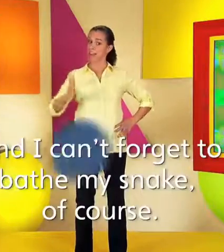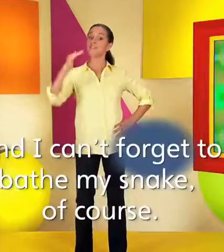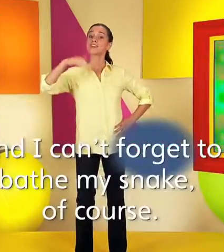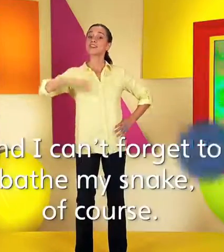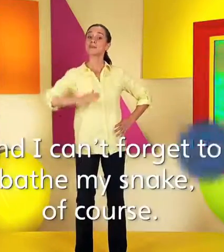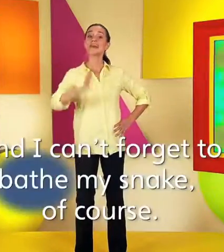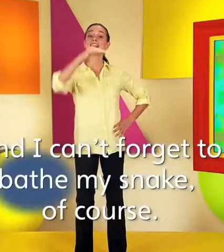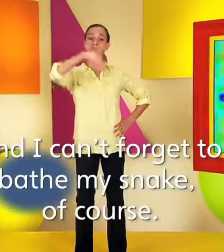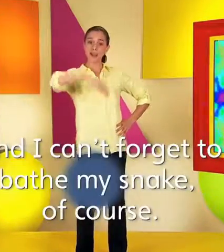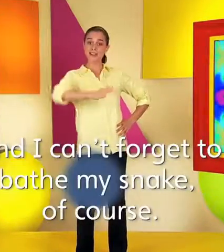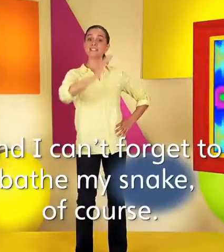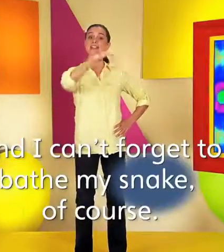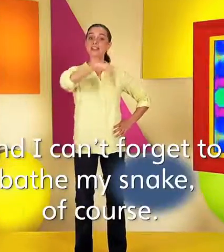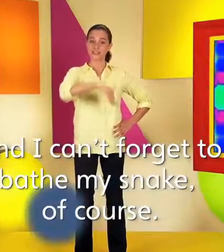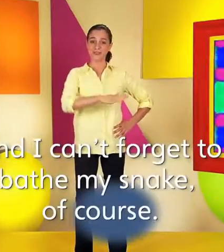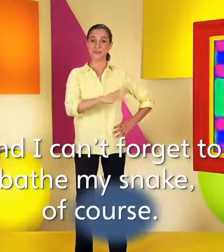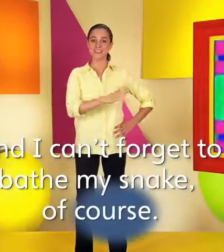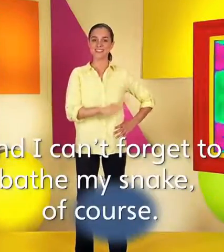I can't forget to bathe my snake, of course